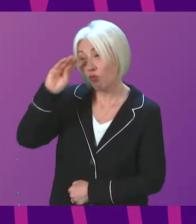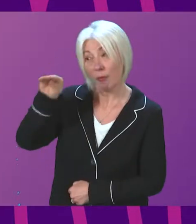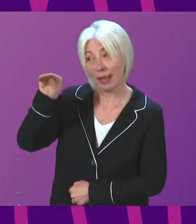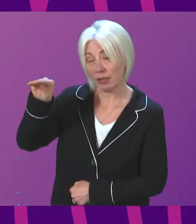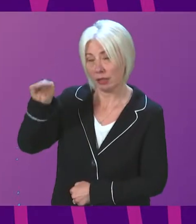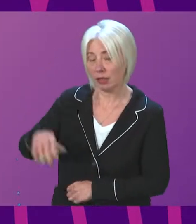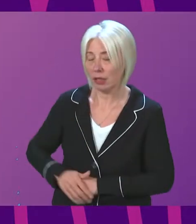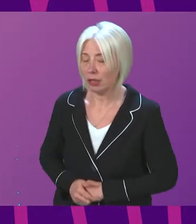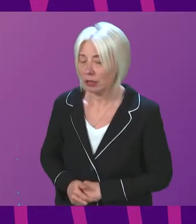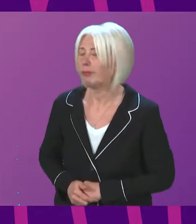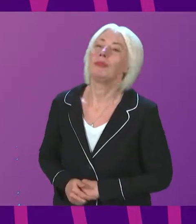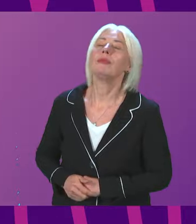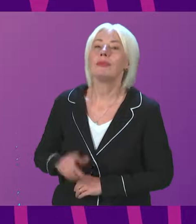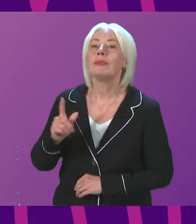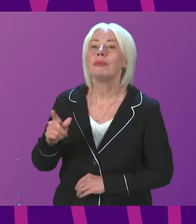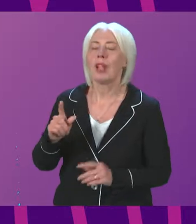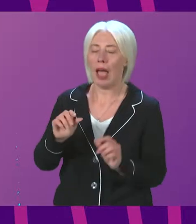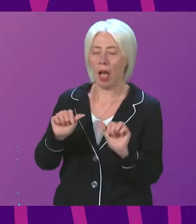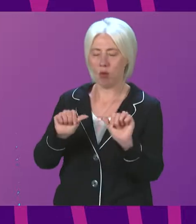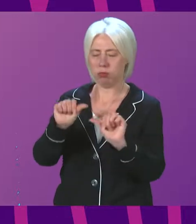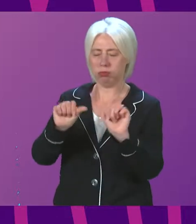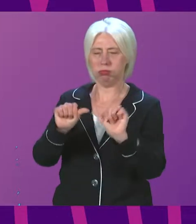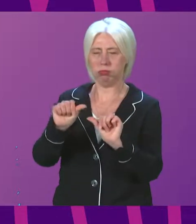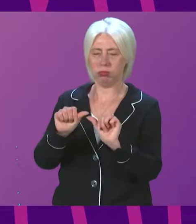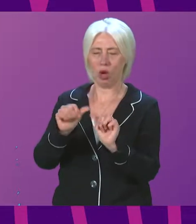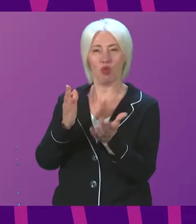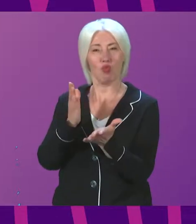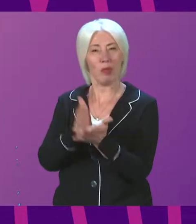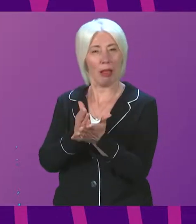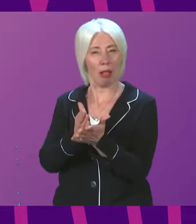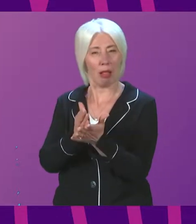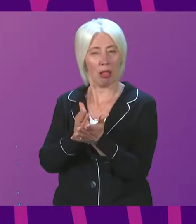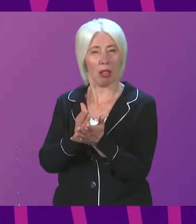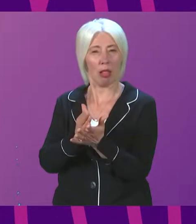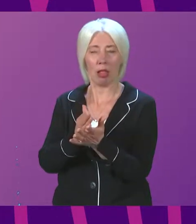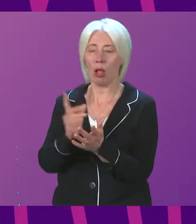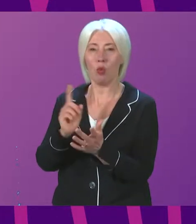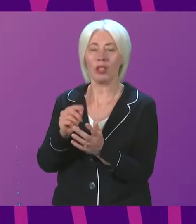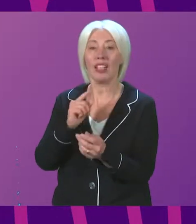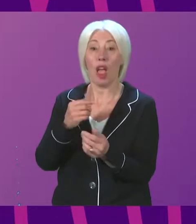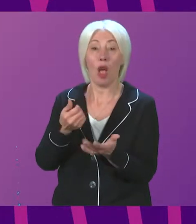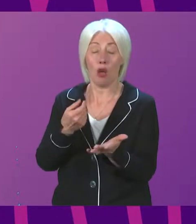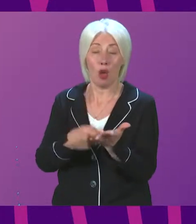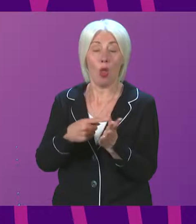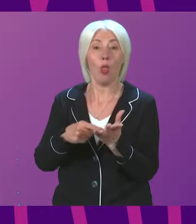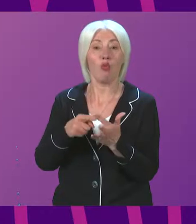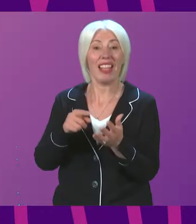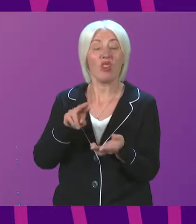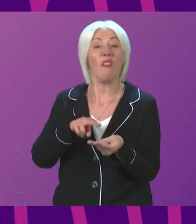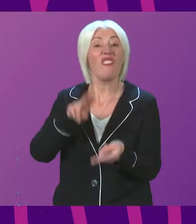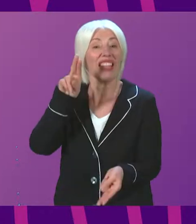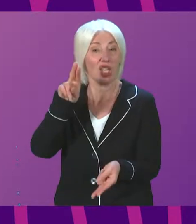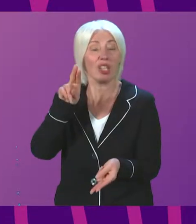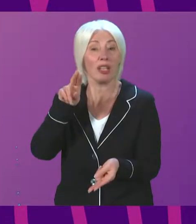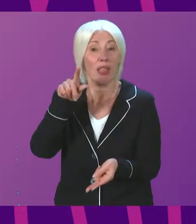what the calculation of real terms depends on is the rate of inflation. that determines